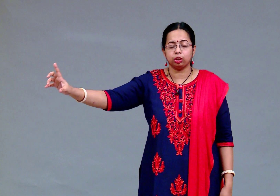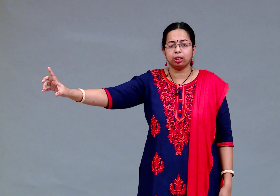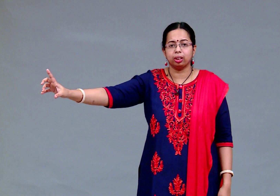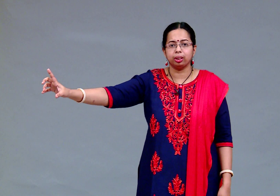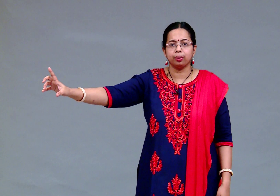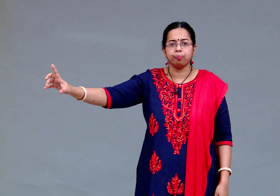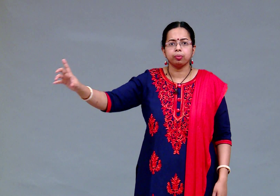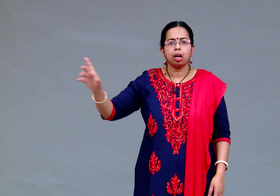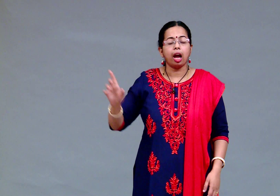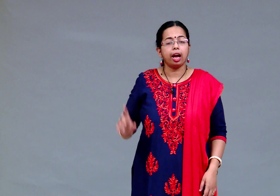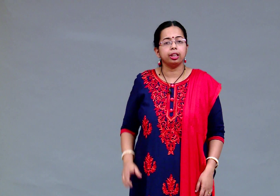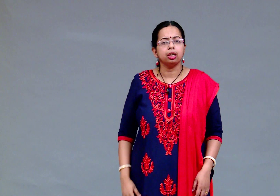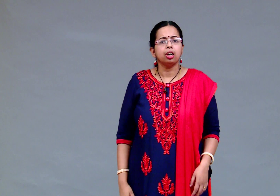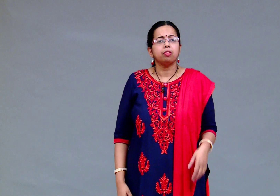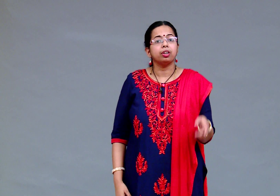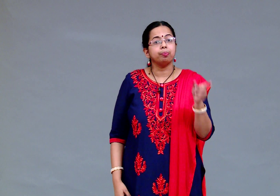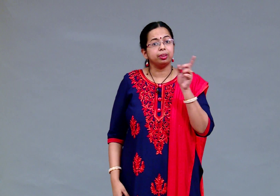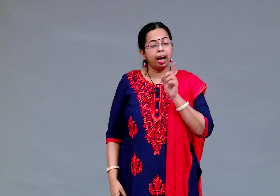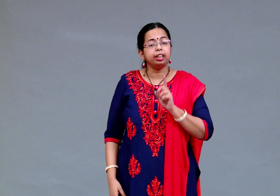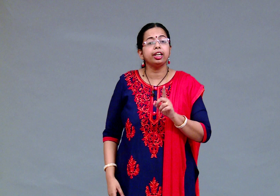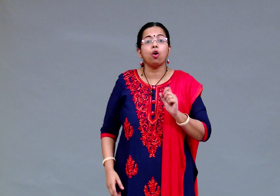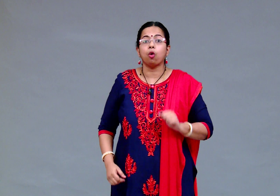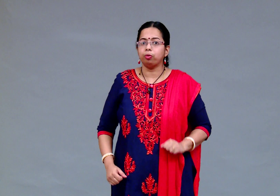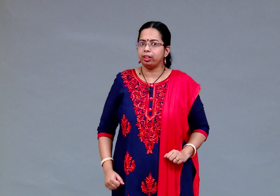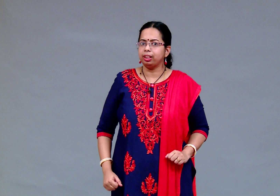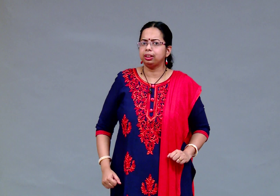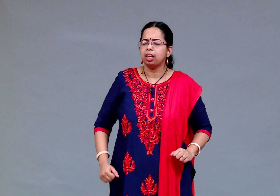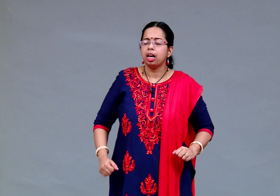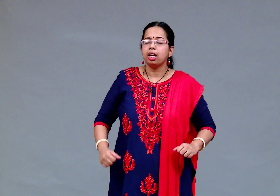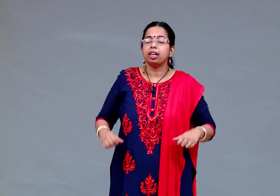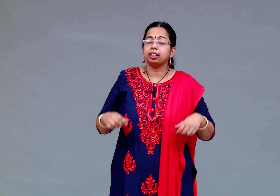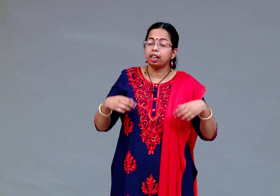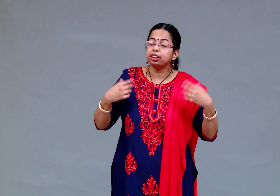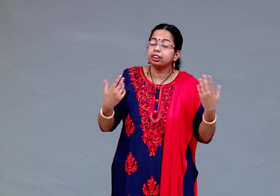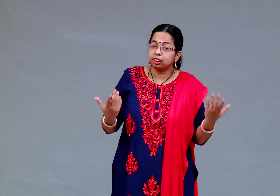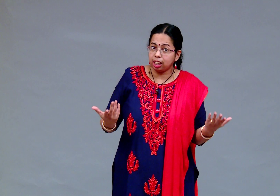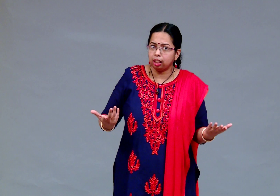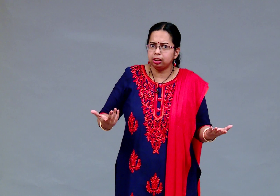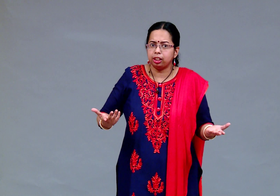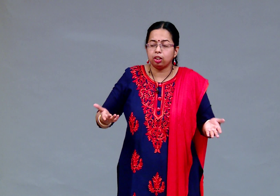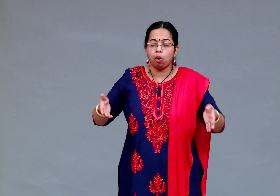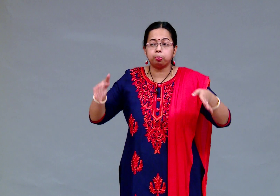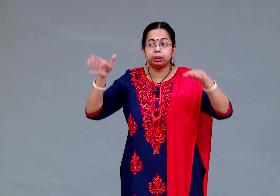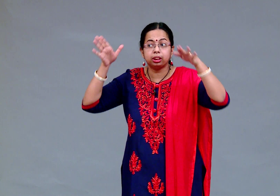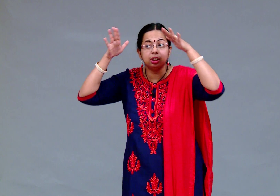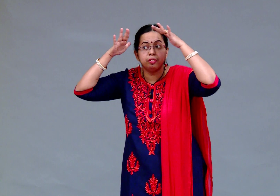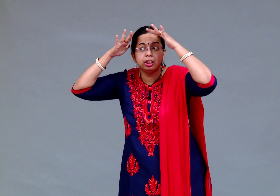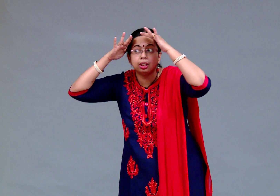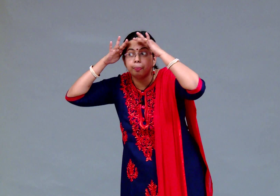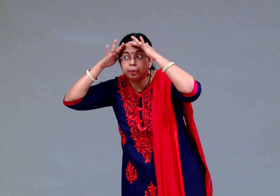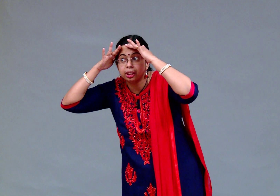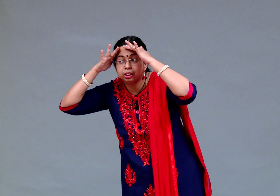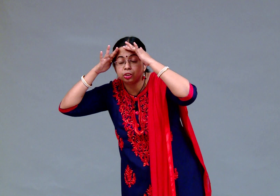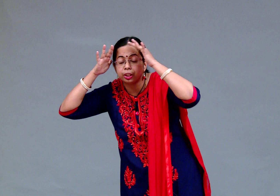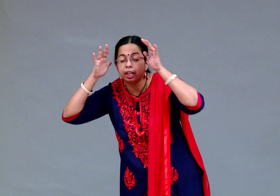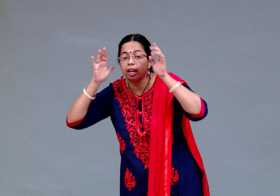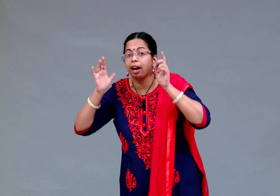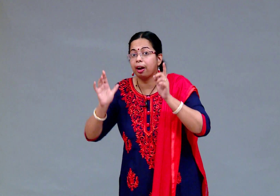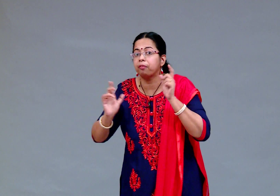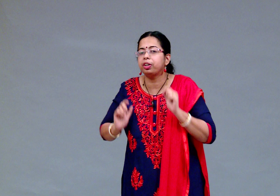her and from that day onwards Natasha started observing the birch tree every